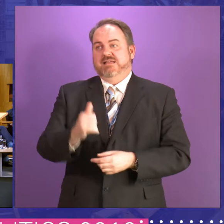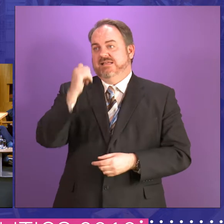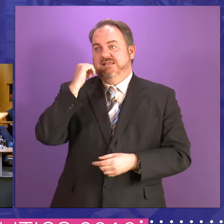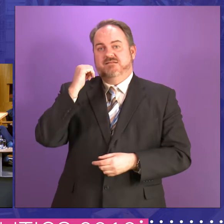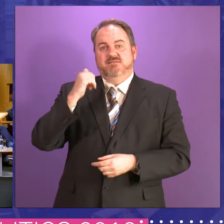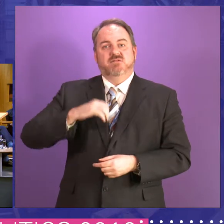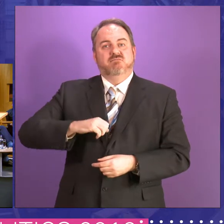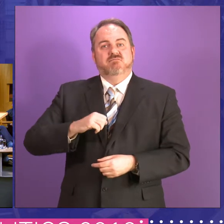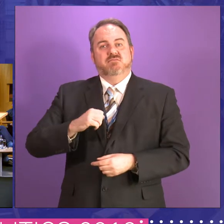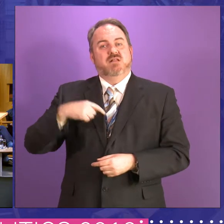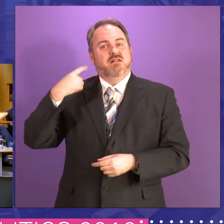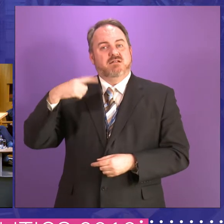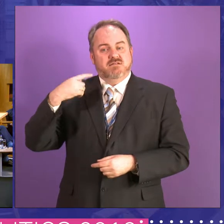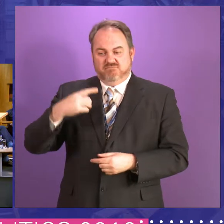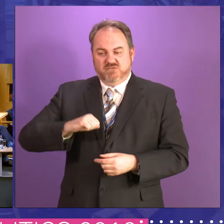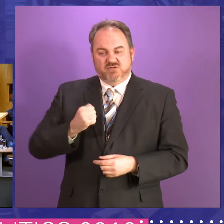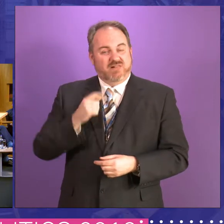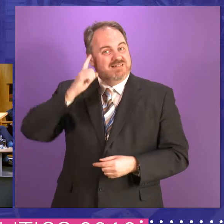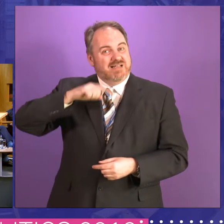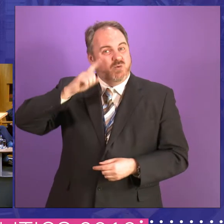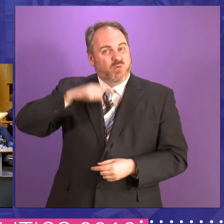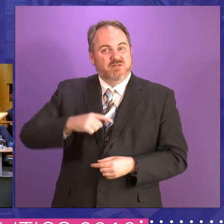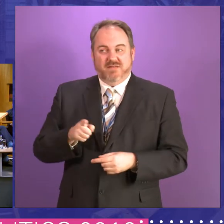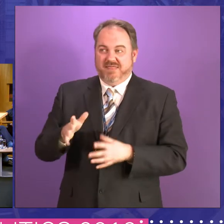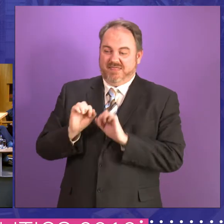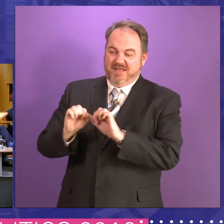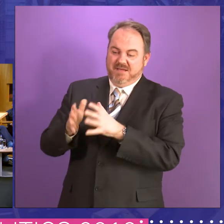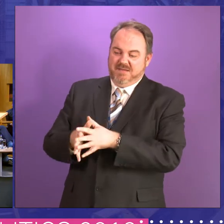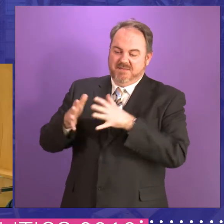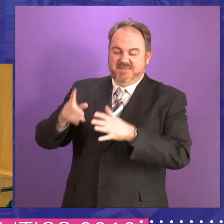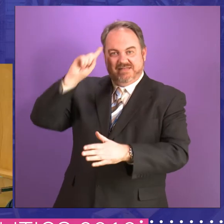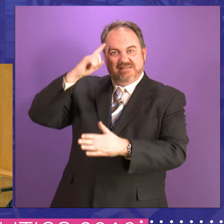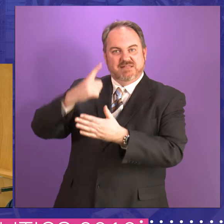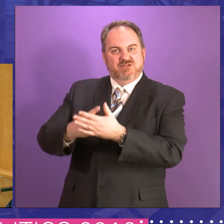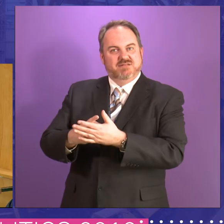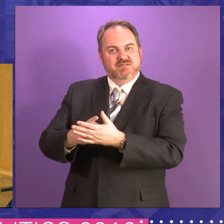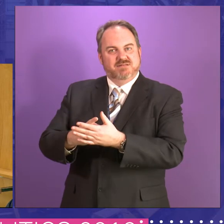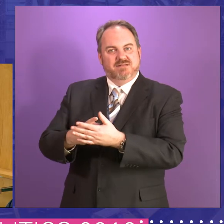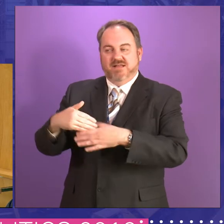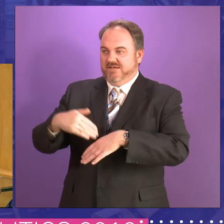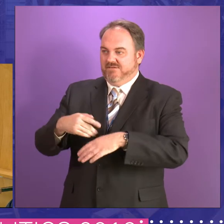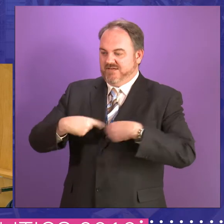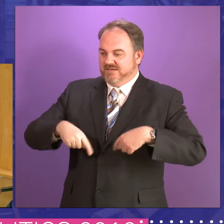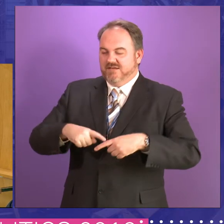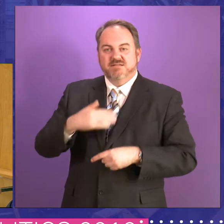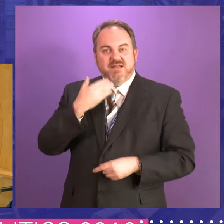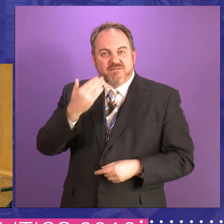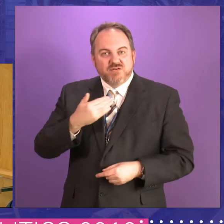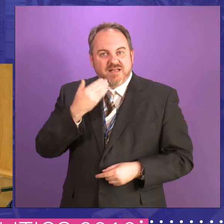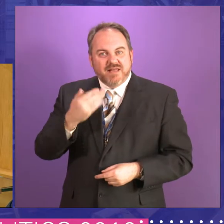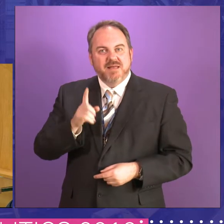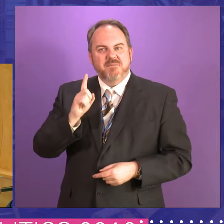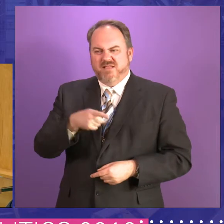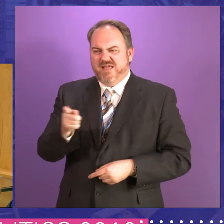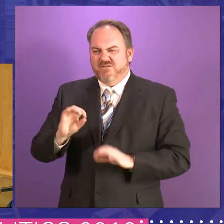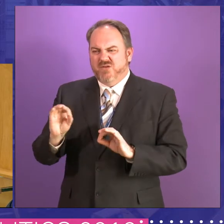it's an invisible institution where a lot of big decisions are taken that affect ordinary people's lives, but it's not